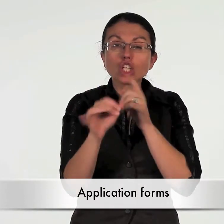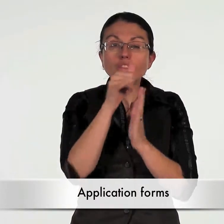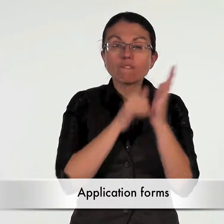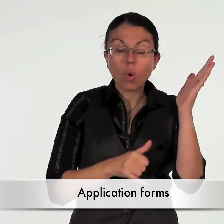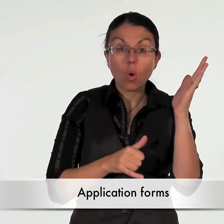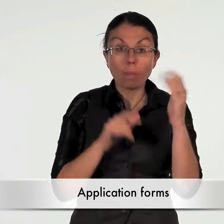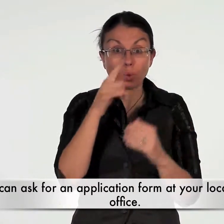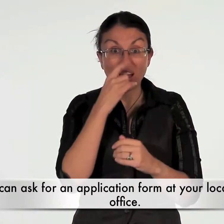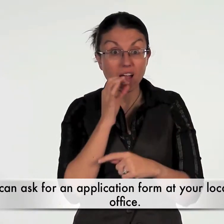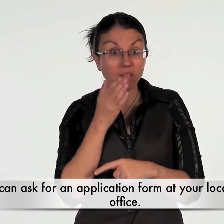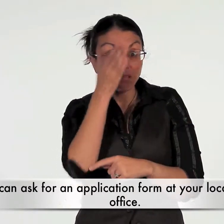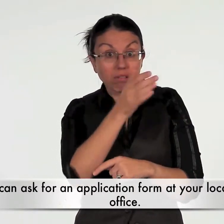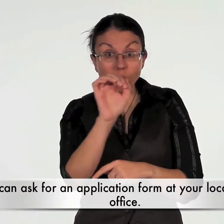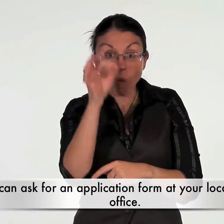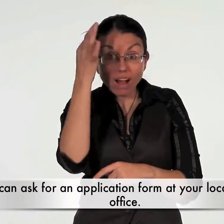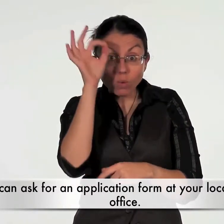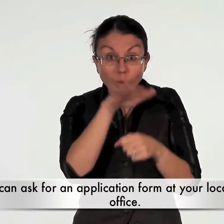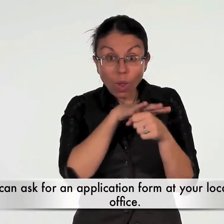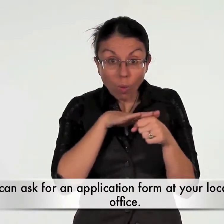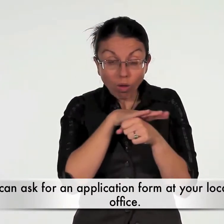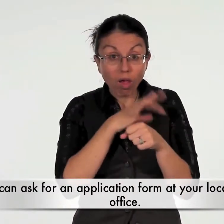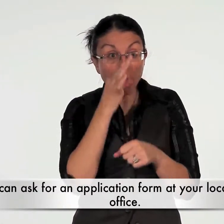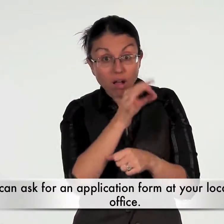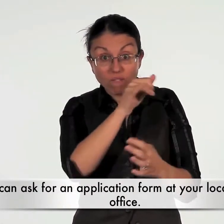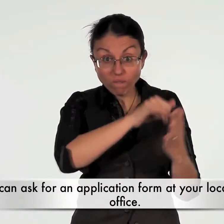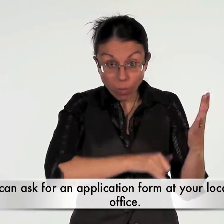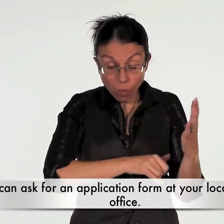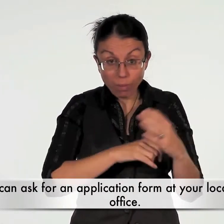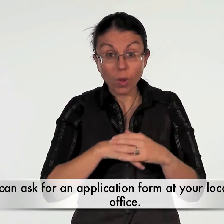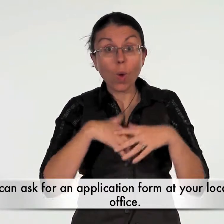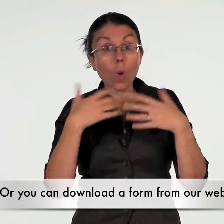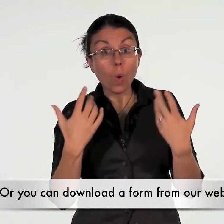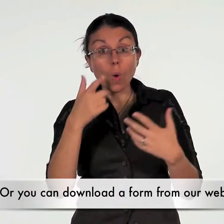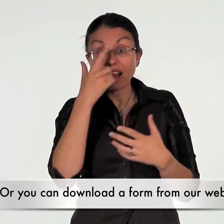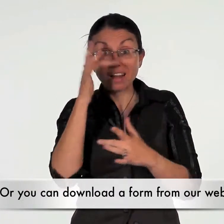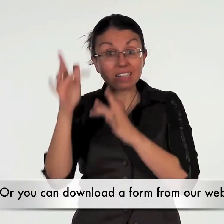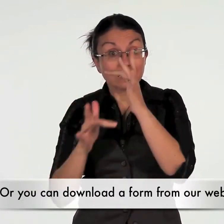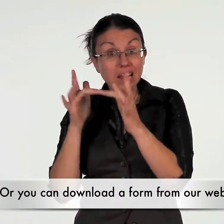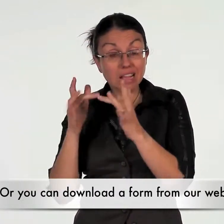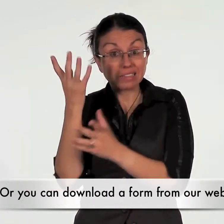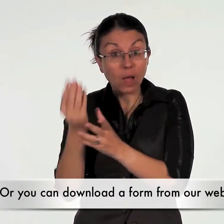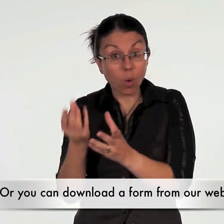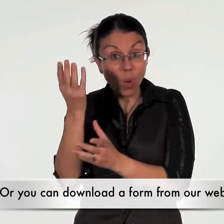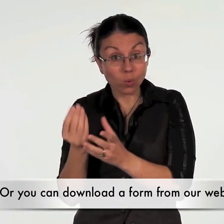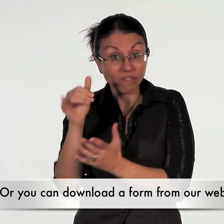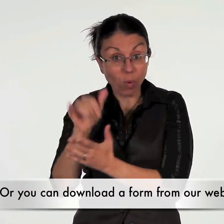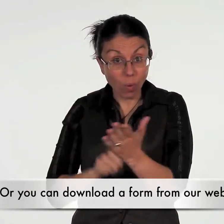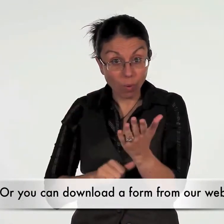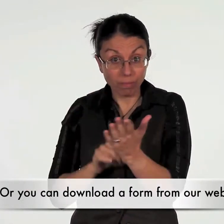Application forms You can ask for an application form at your local council or you can download a form from our website.